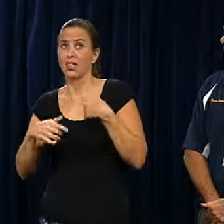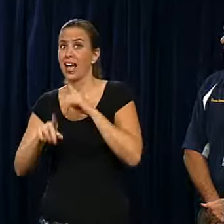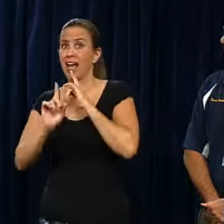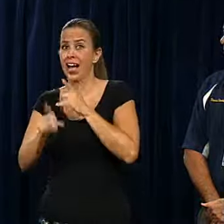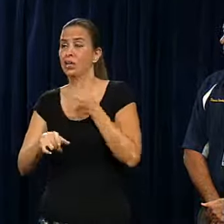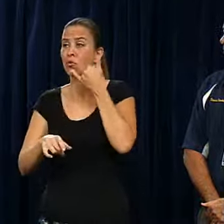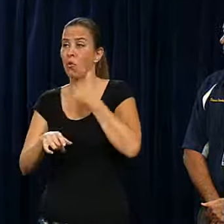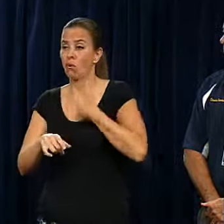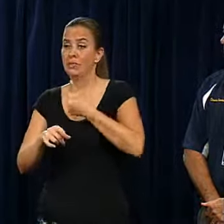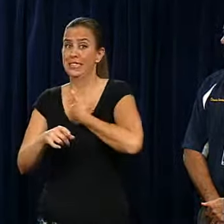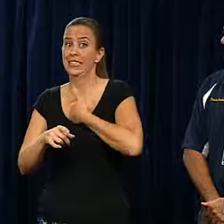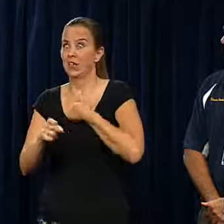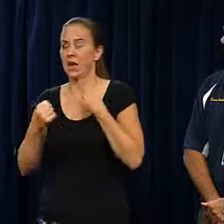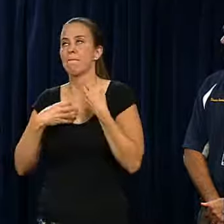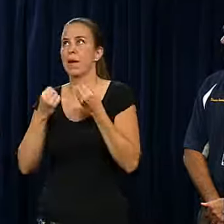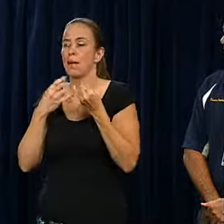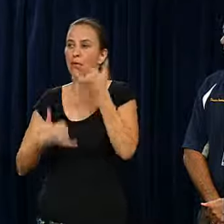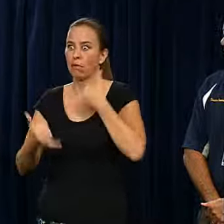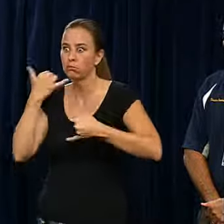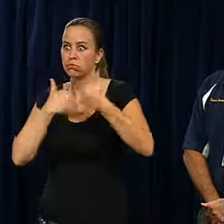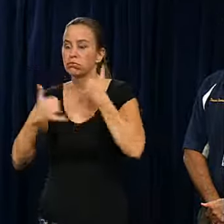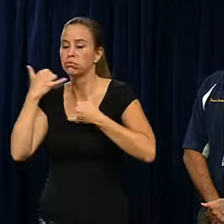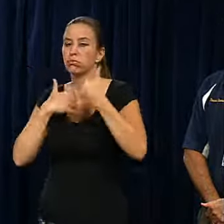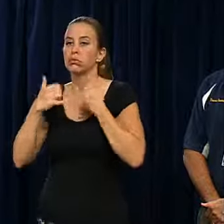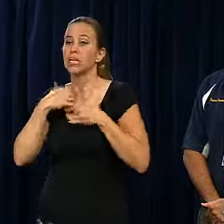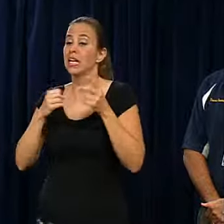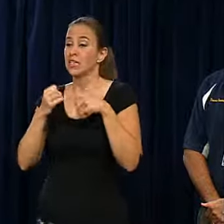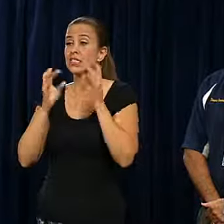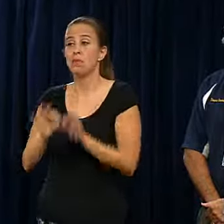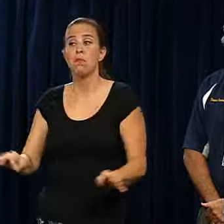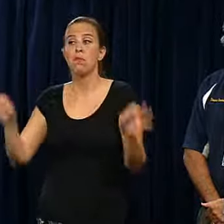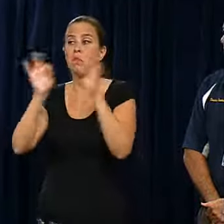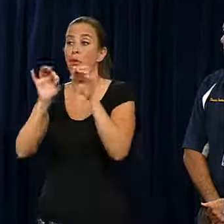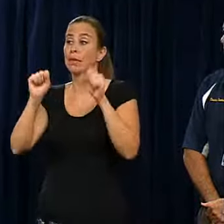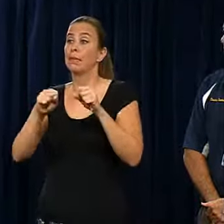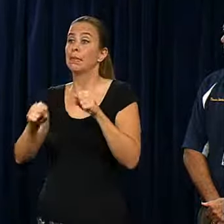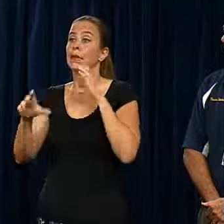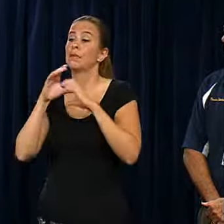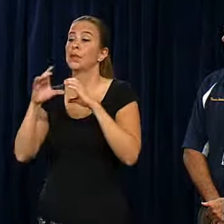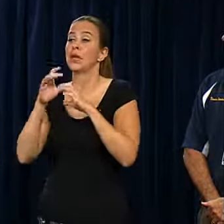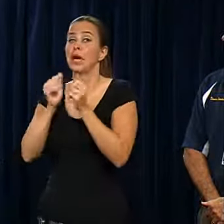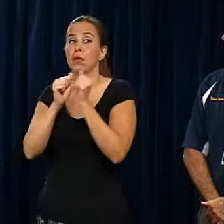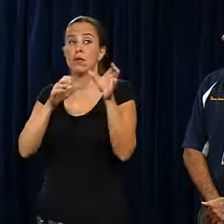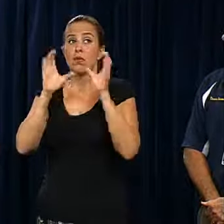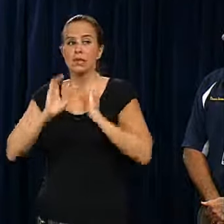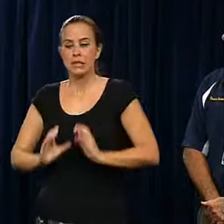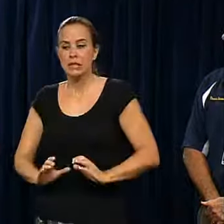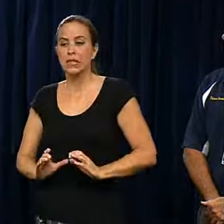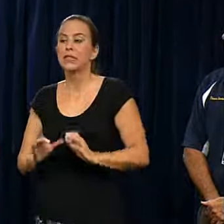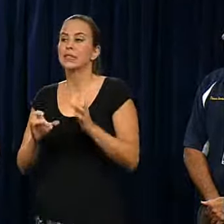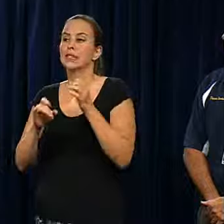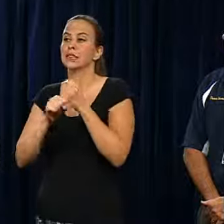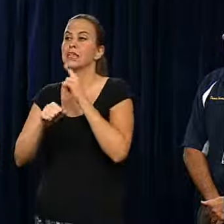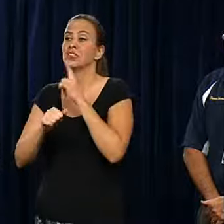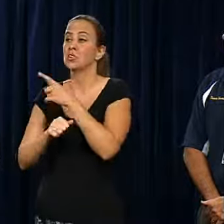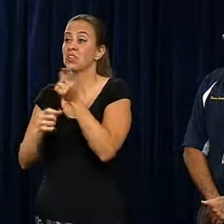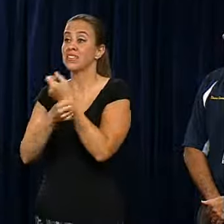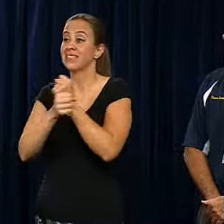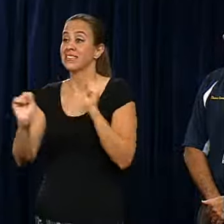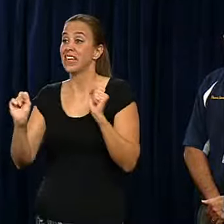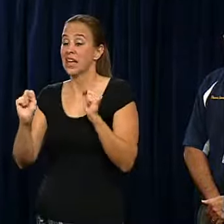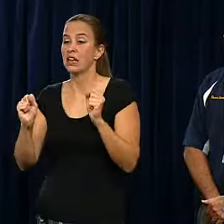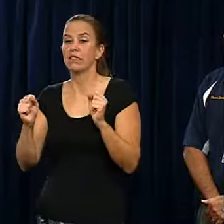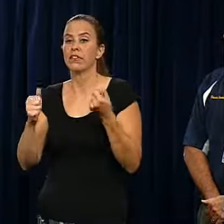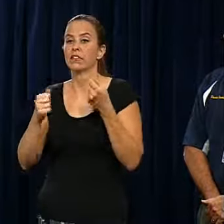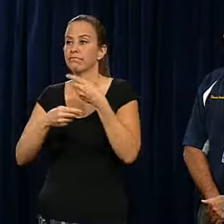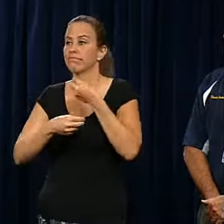myself. They were calling in. And I think that's important, the ability to communicate with your residents, with people, and make sure that they're safe and they're getting